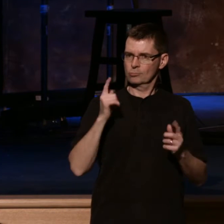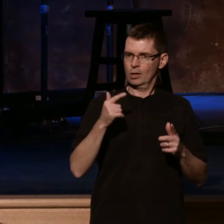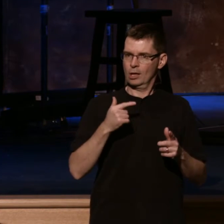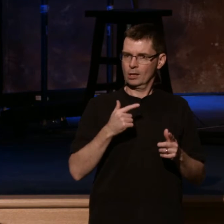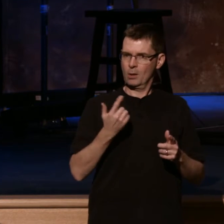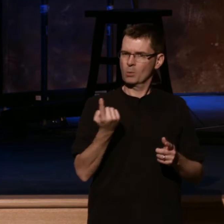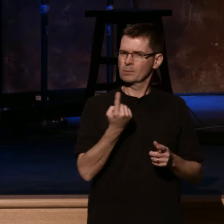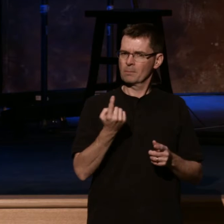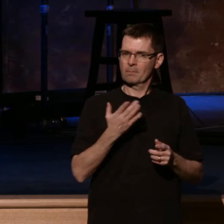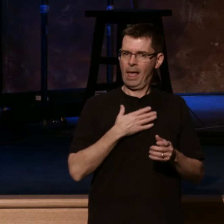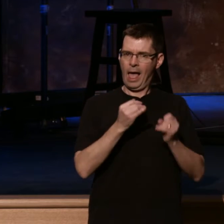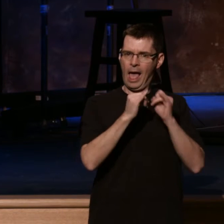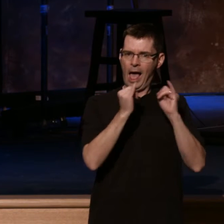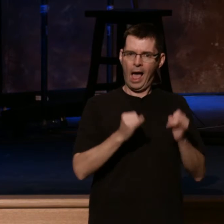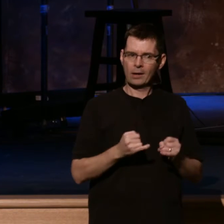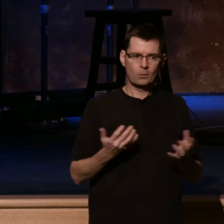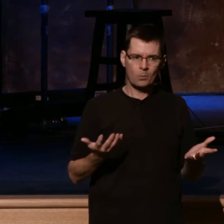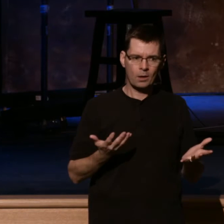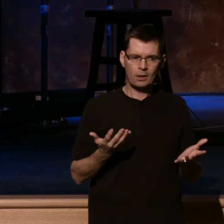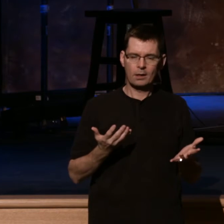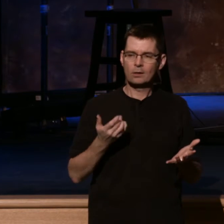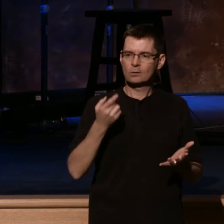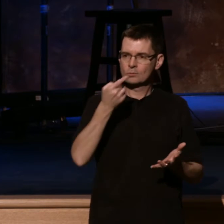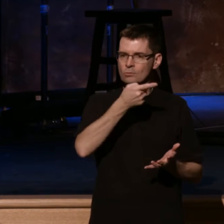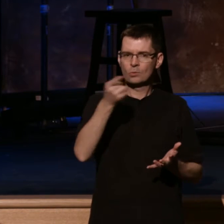are our idols? I want you to just to say it out loud, any of them.